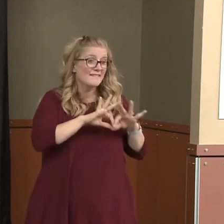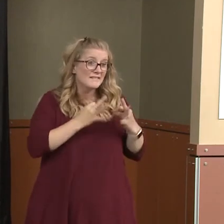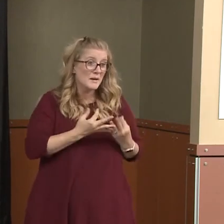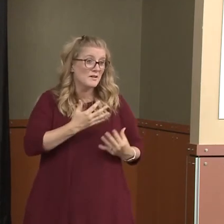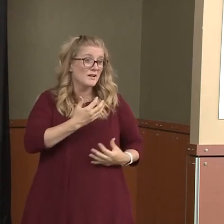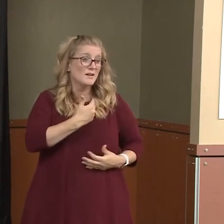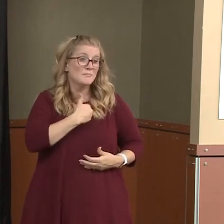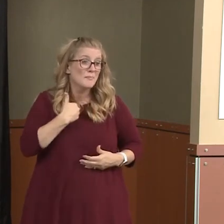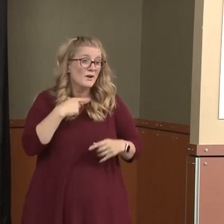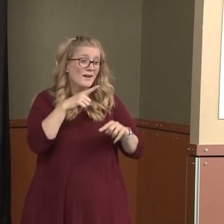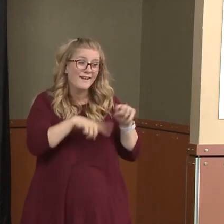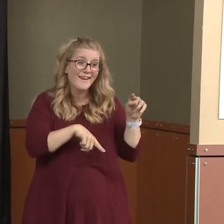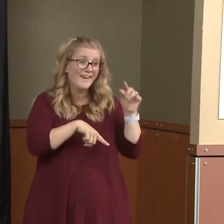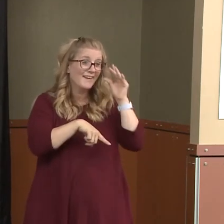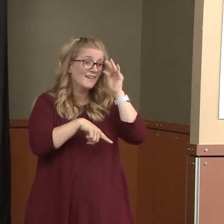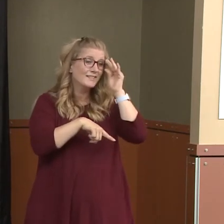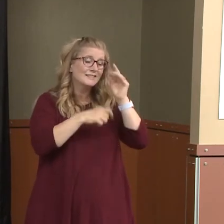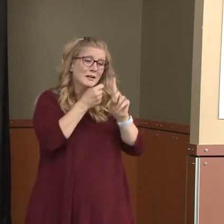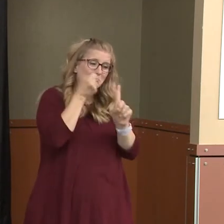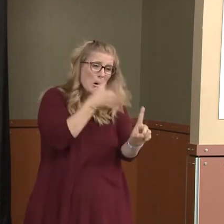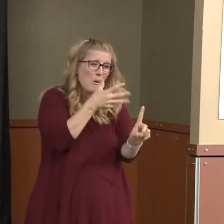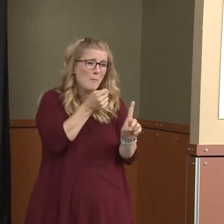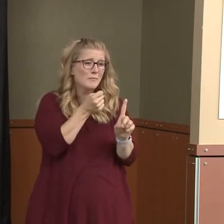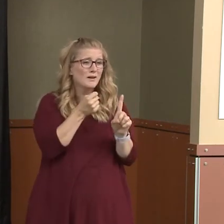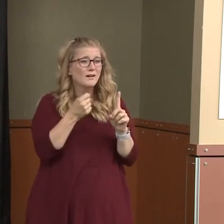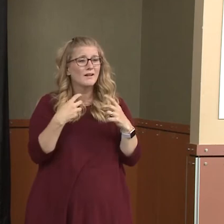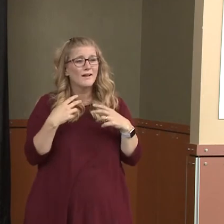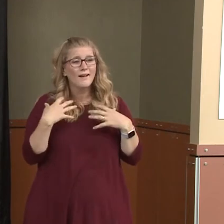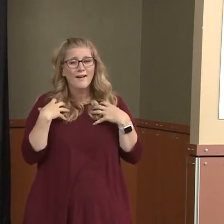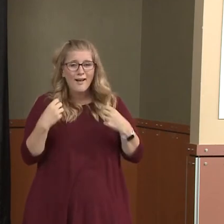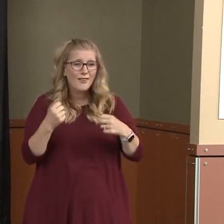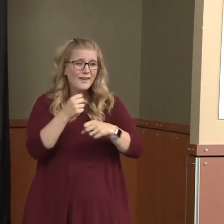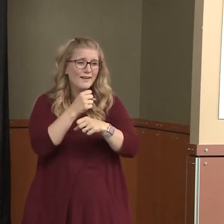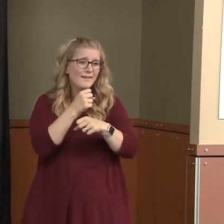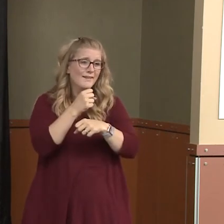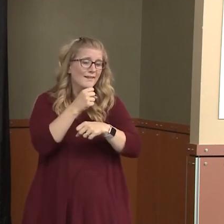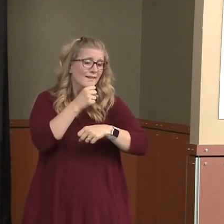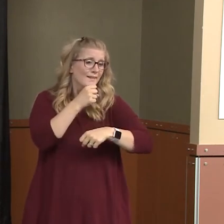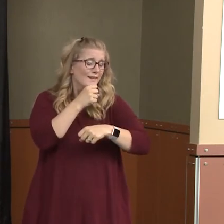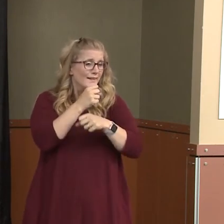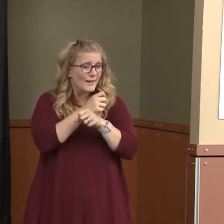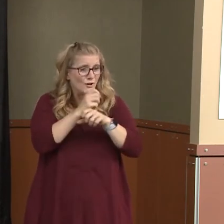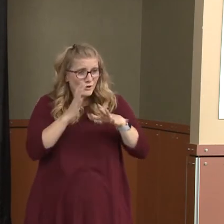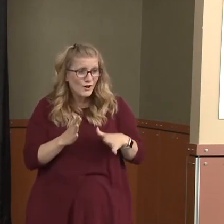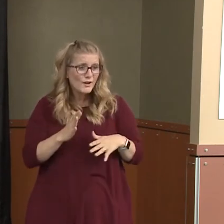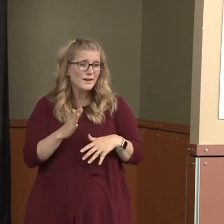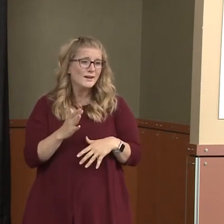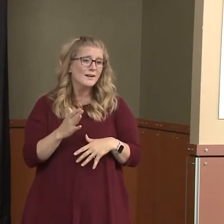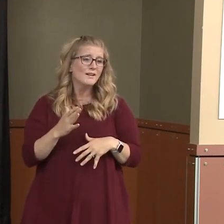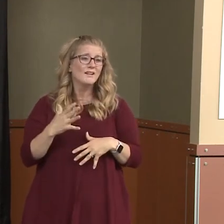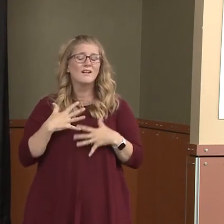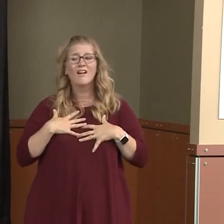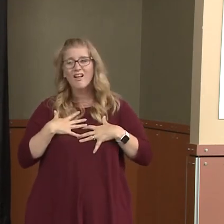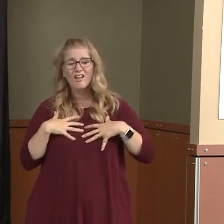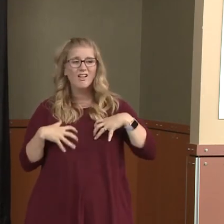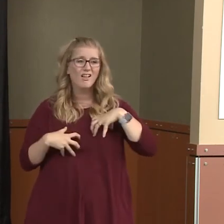facility because of the restrictive policies, and they are the face of all of that. It is a heavy burden.